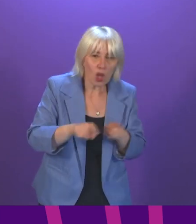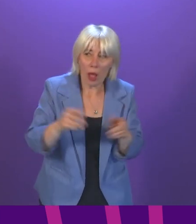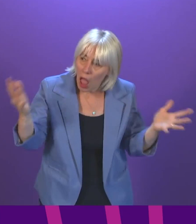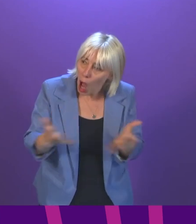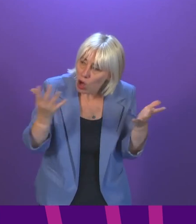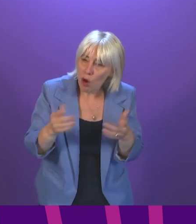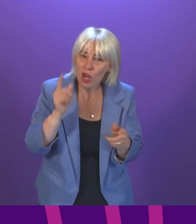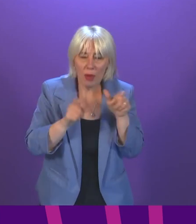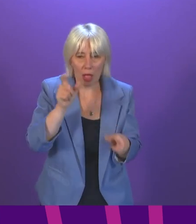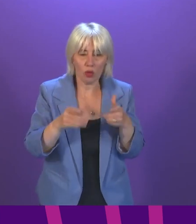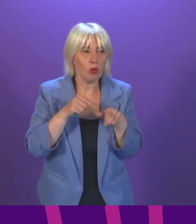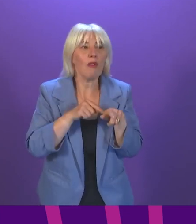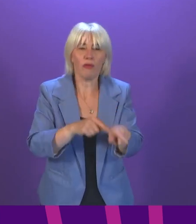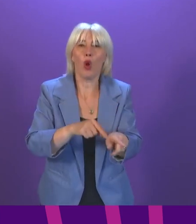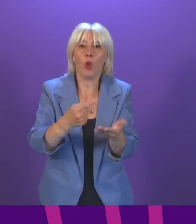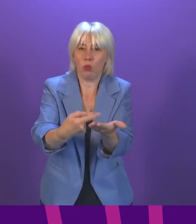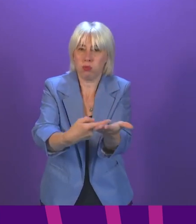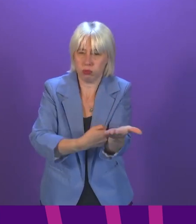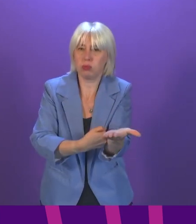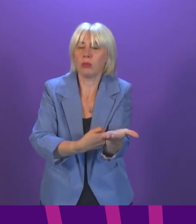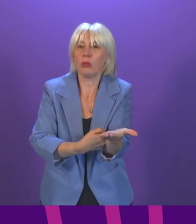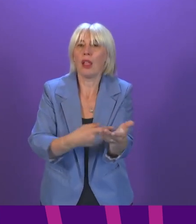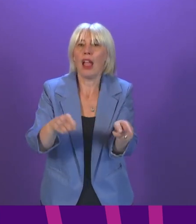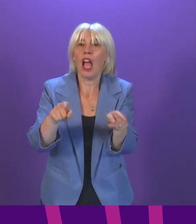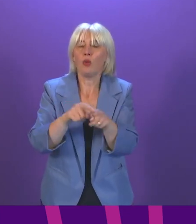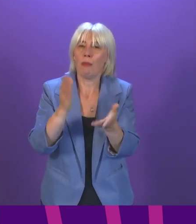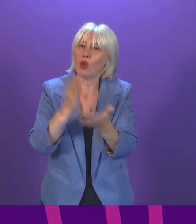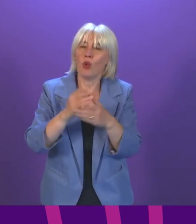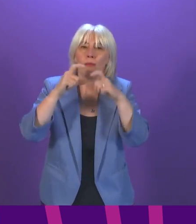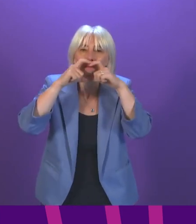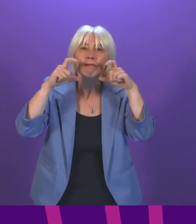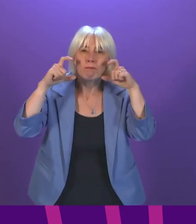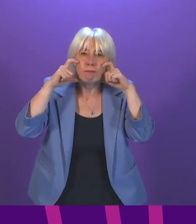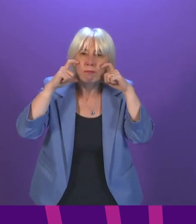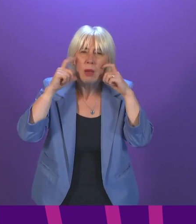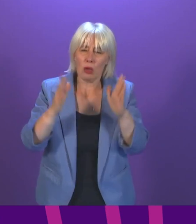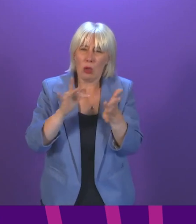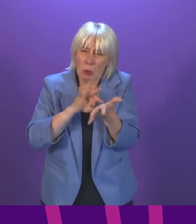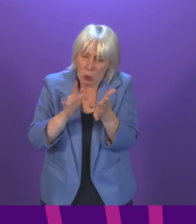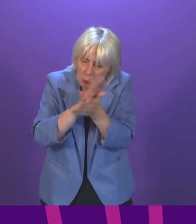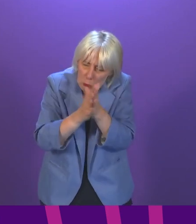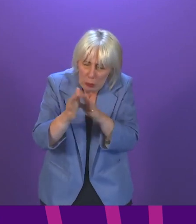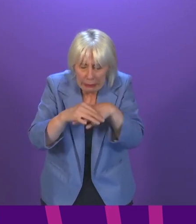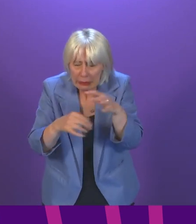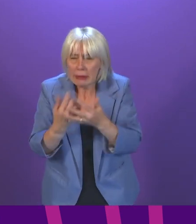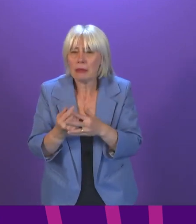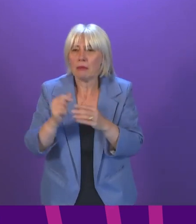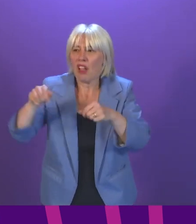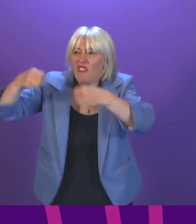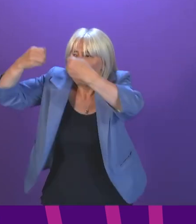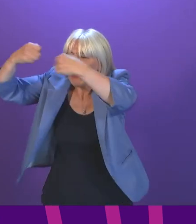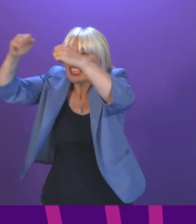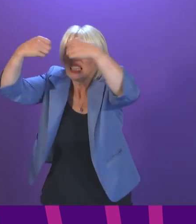with current mitigations. These, of course, include the wearing of face coverings, stringent hygiene, good ventilation and